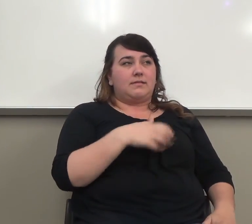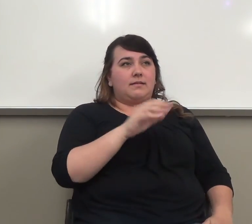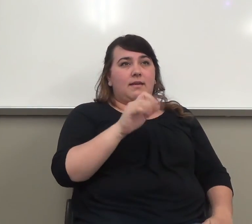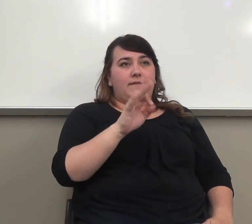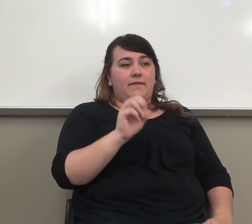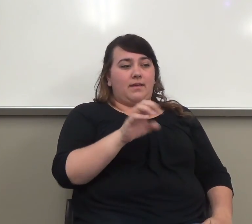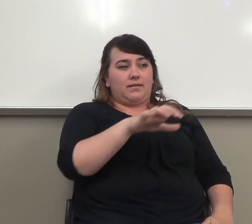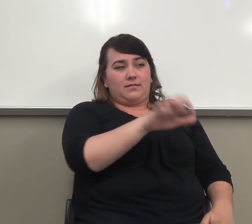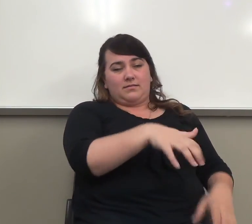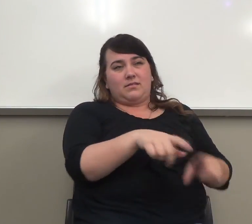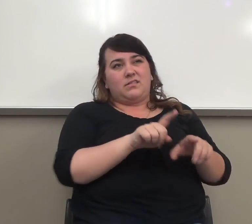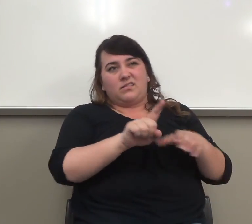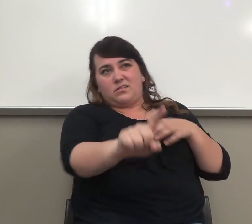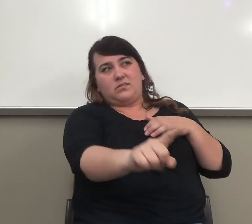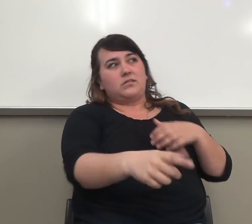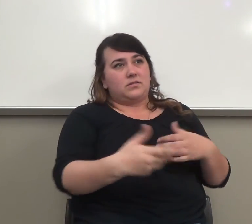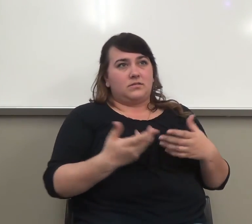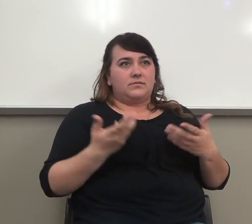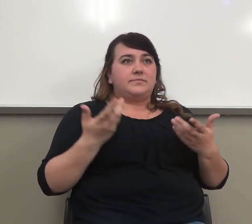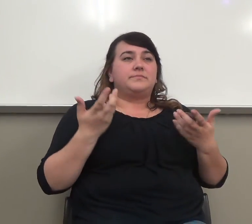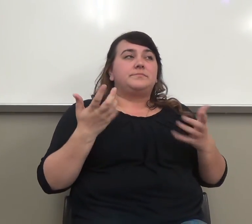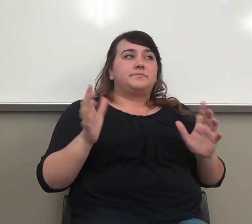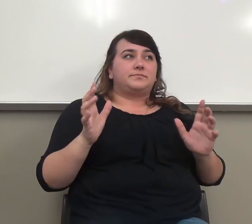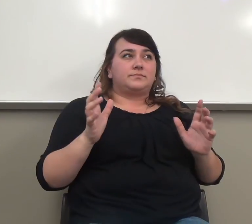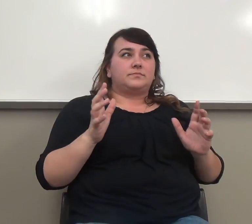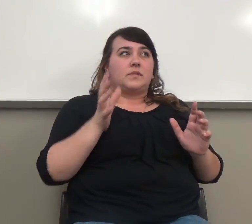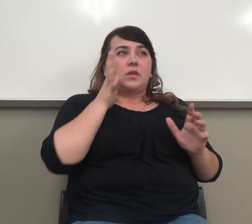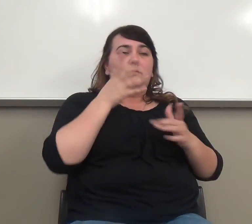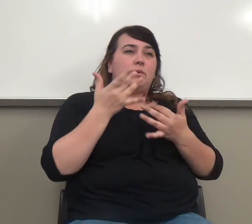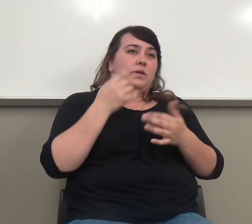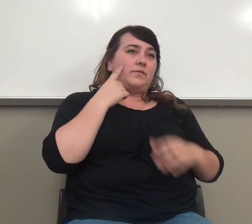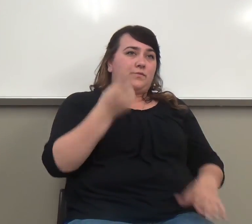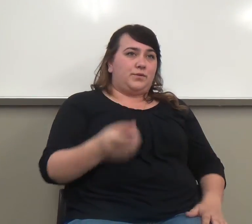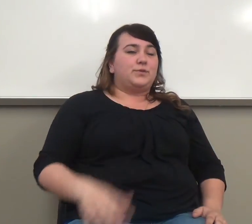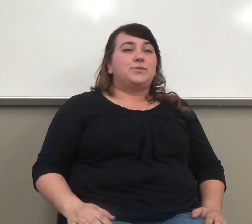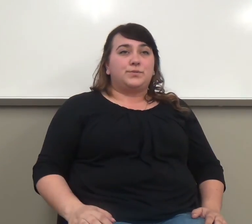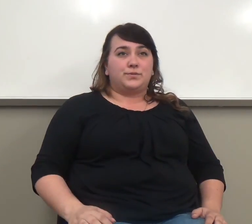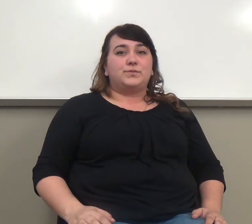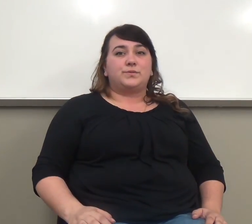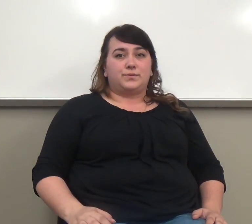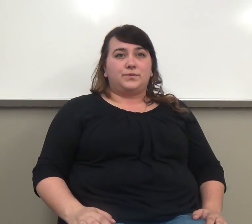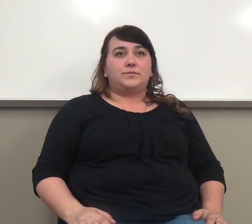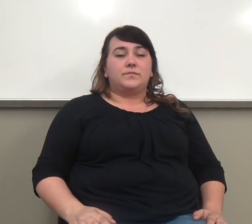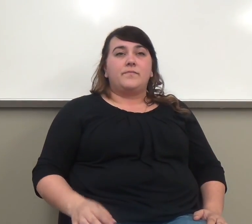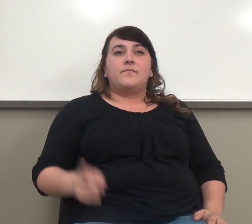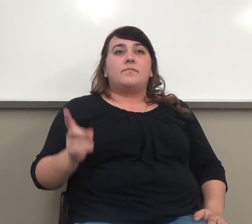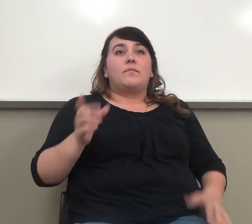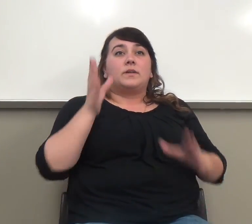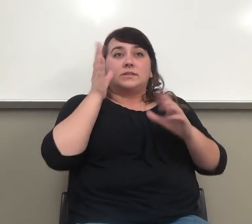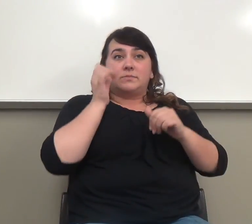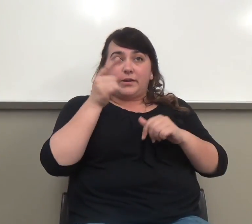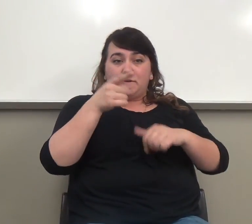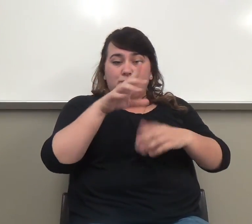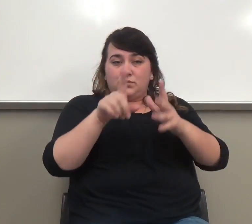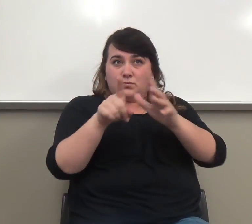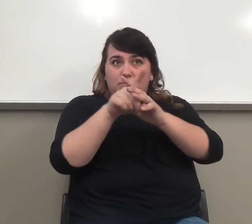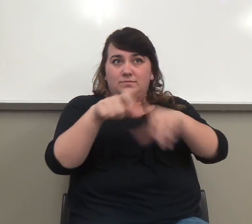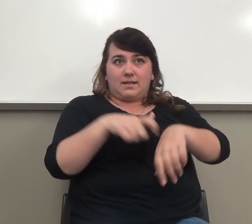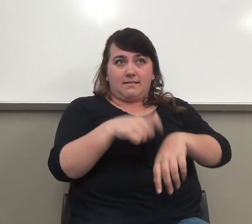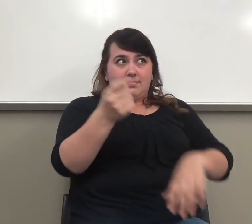tuition, and they will be ready to work. They're not expecting you to have nothing else to do that, so take